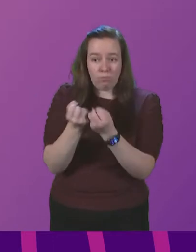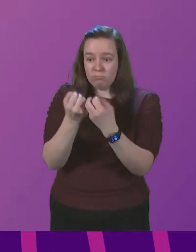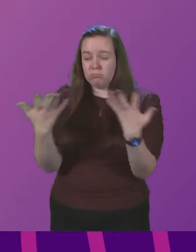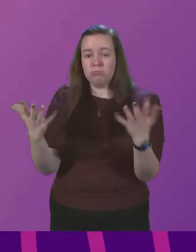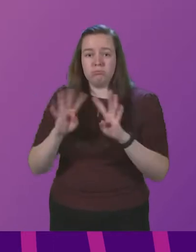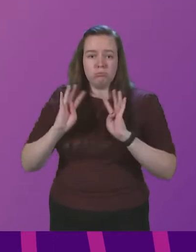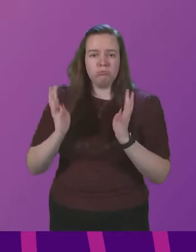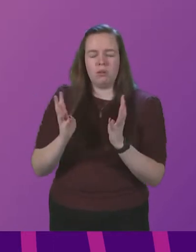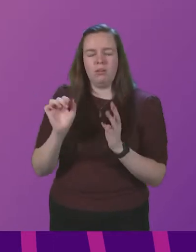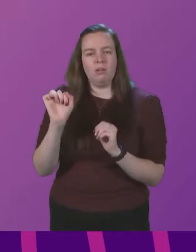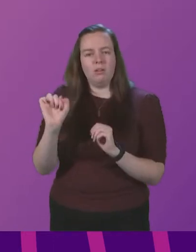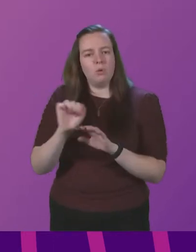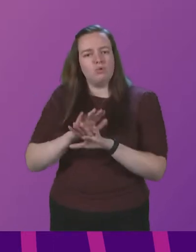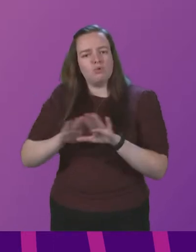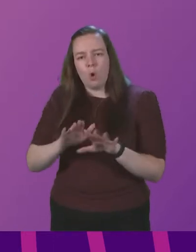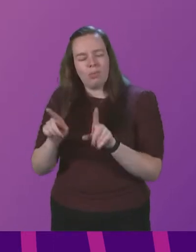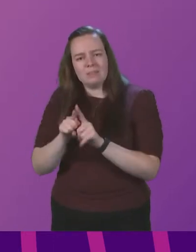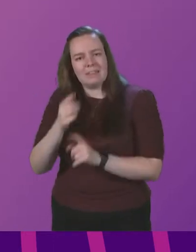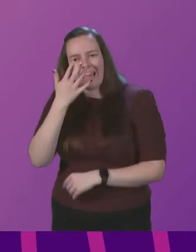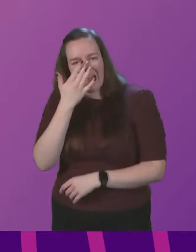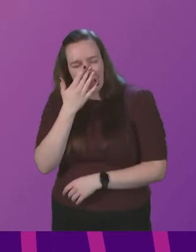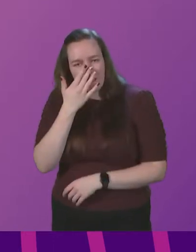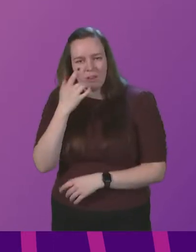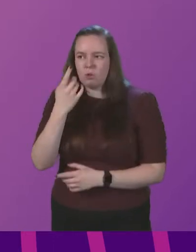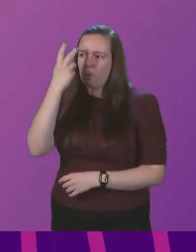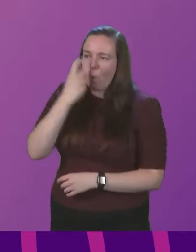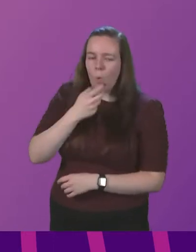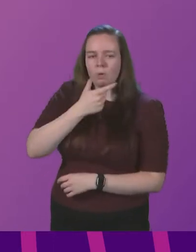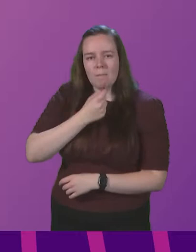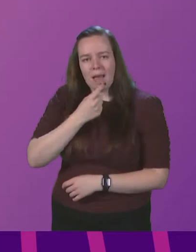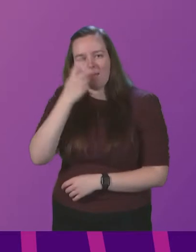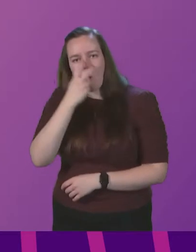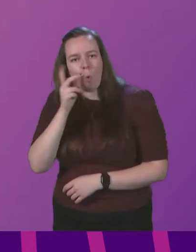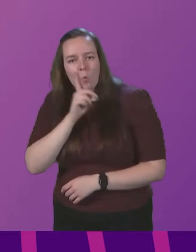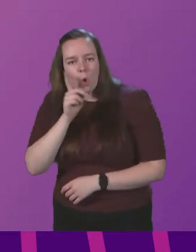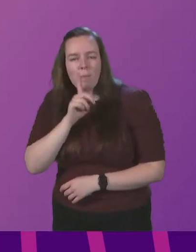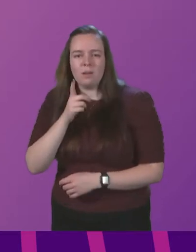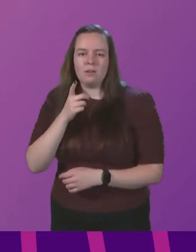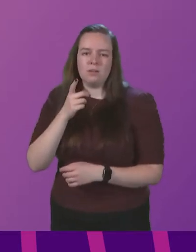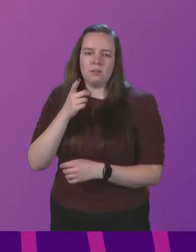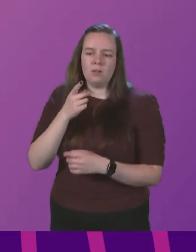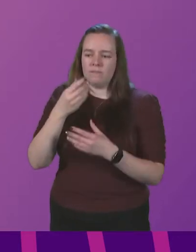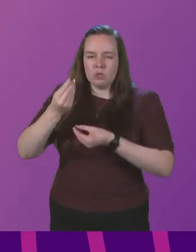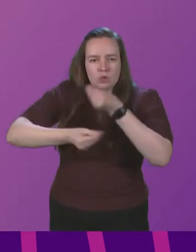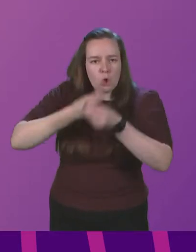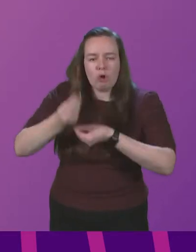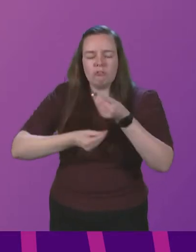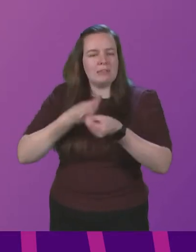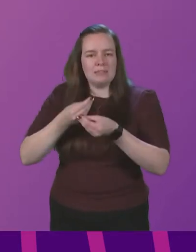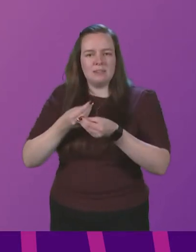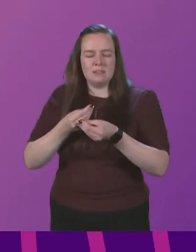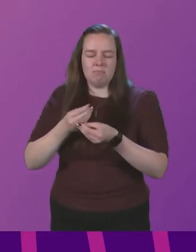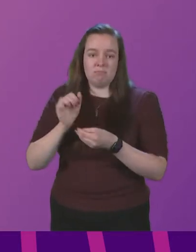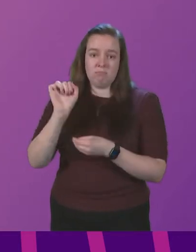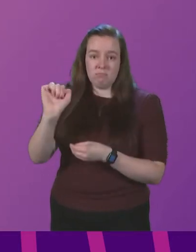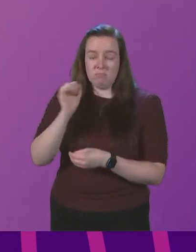they were not the same age for the old men and women of statues and stories. They would